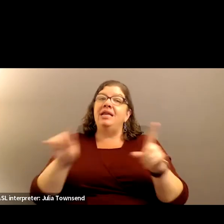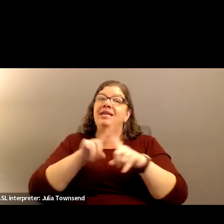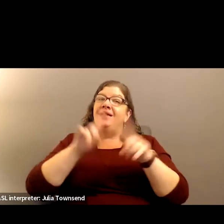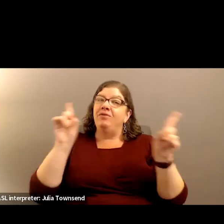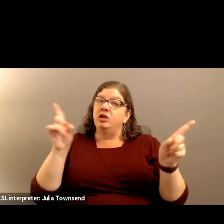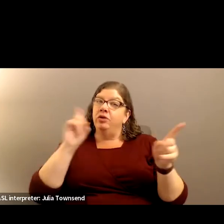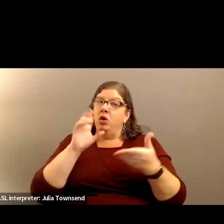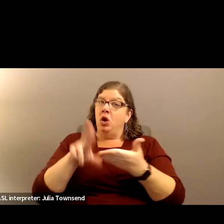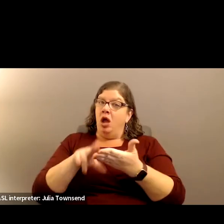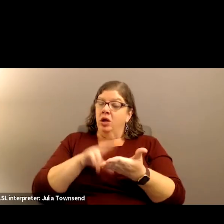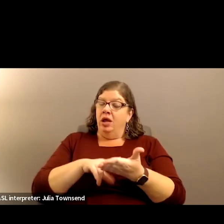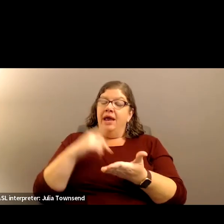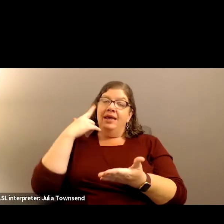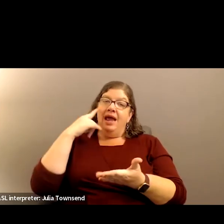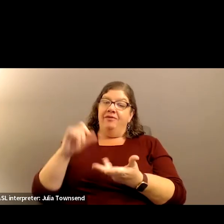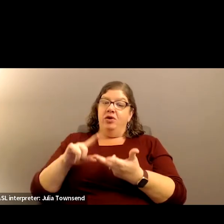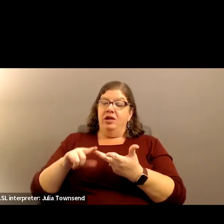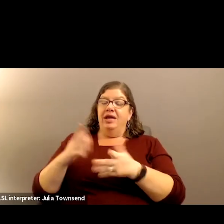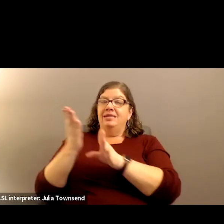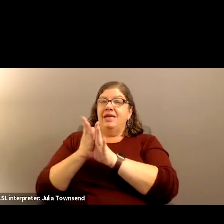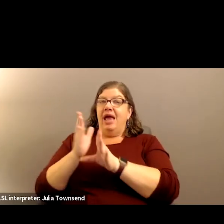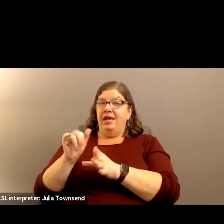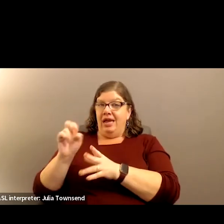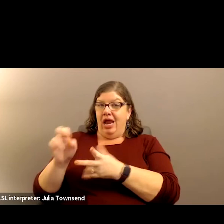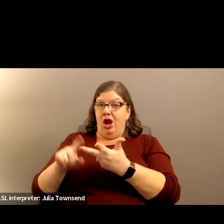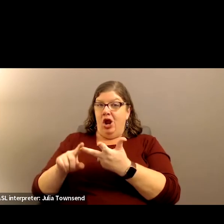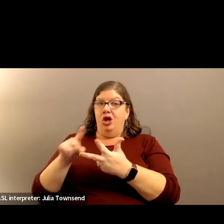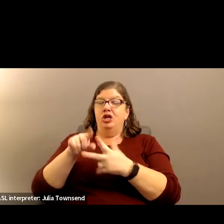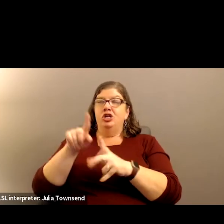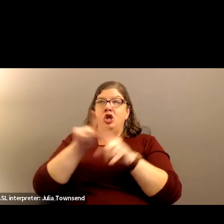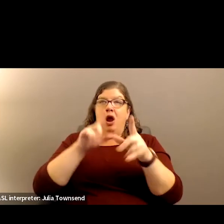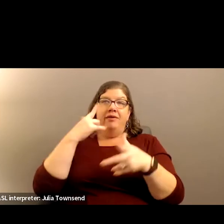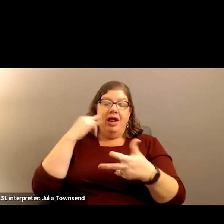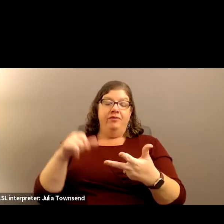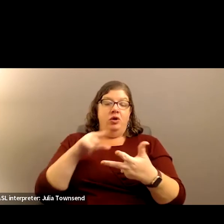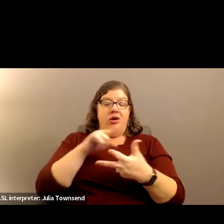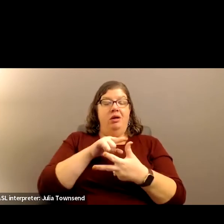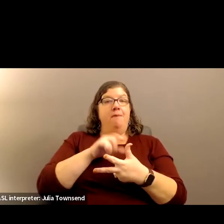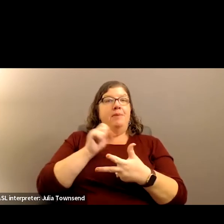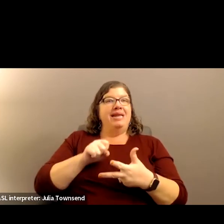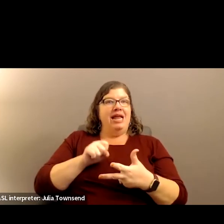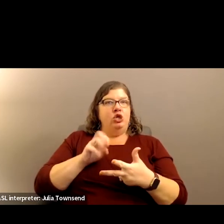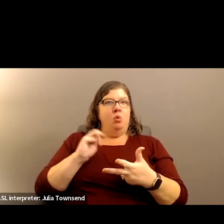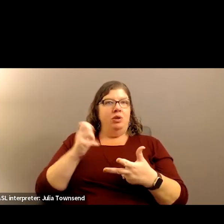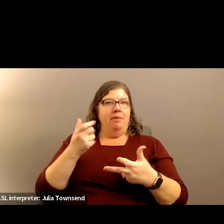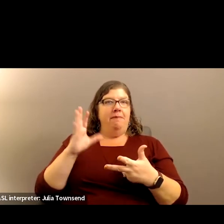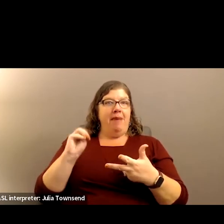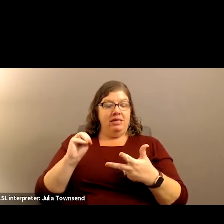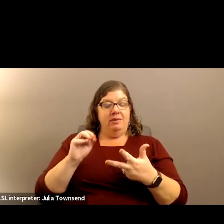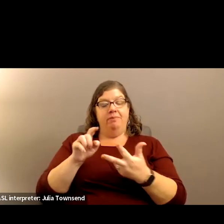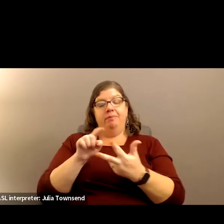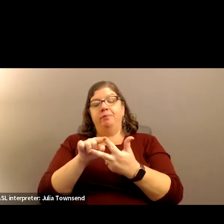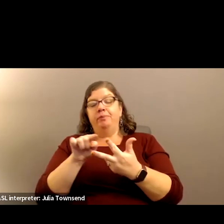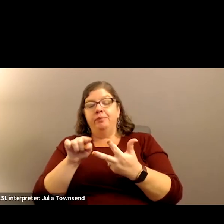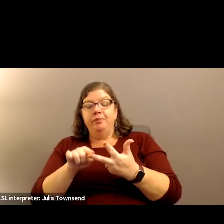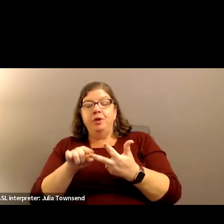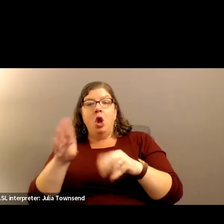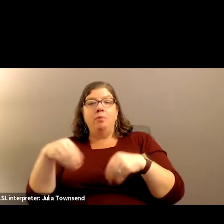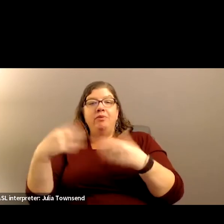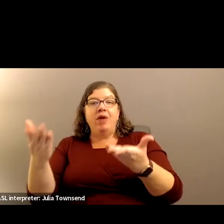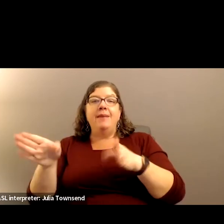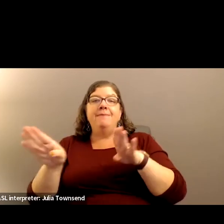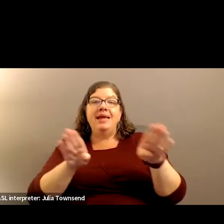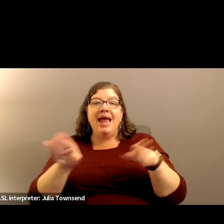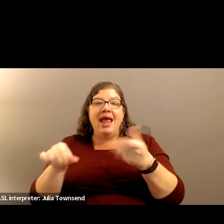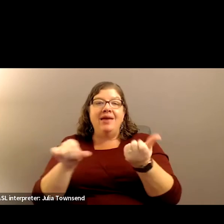our contract with California Psych Care, Star of California, and this potential one with Maxim. Those other agencies are providing